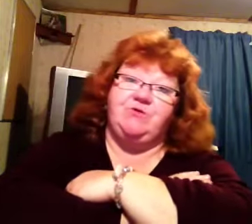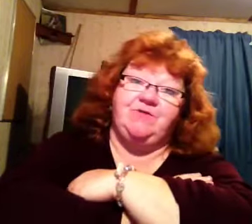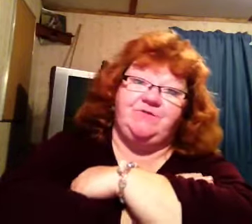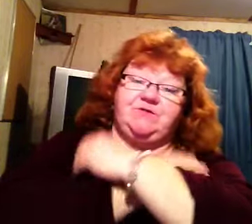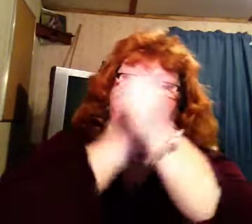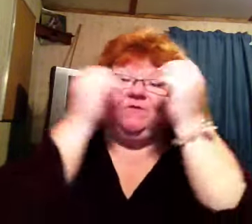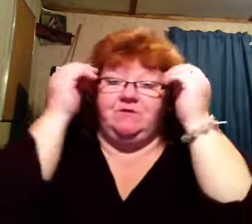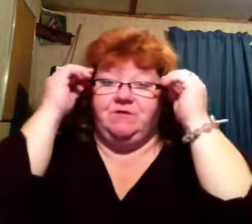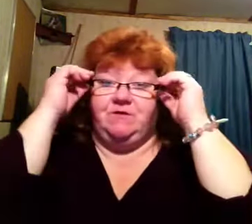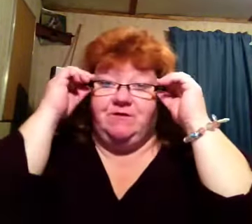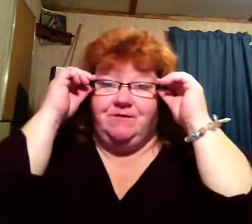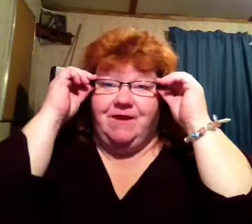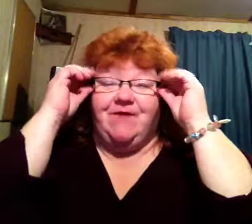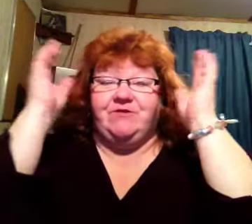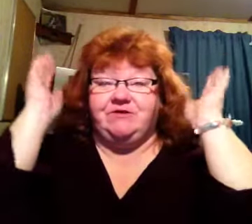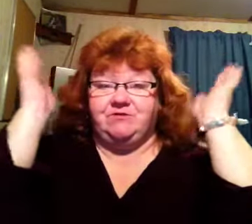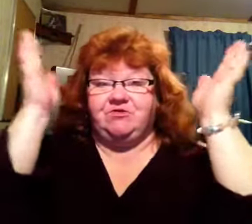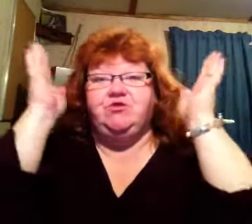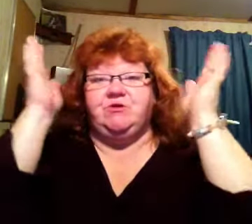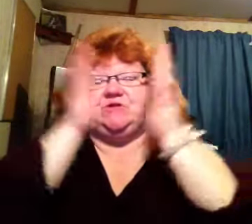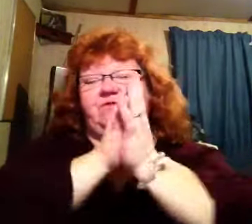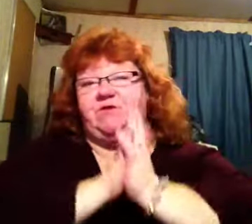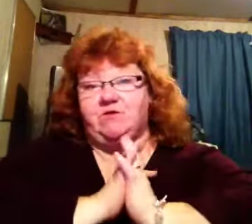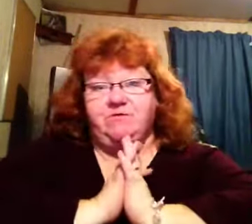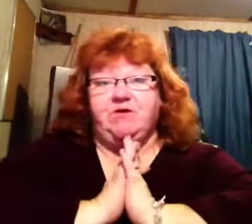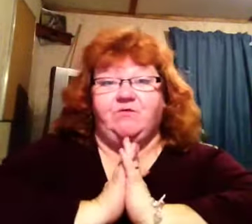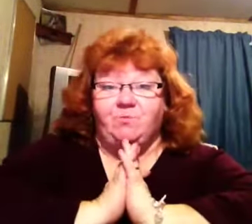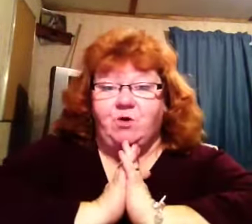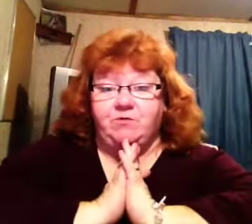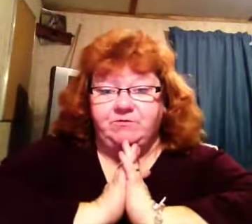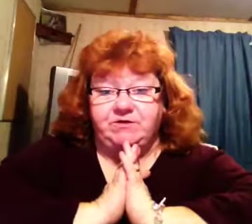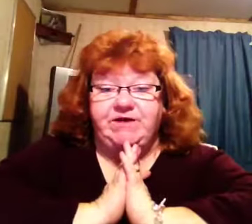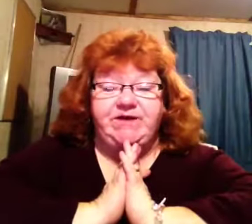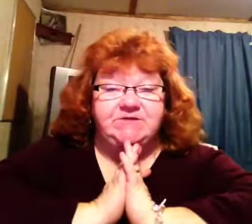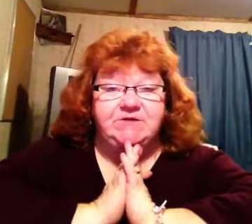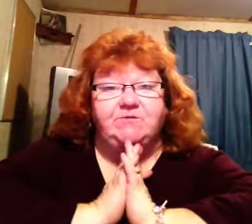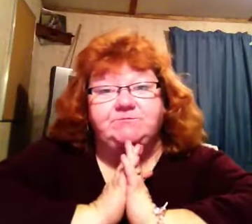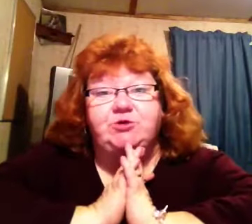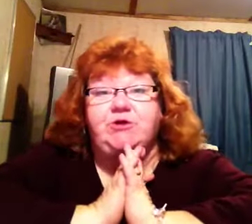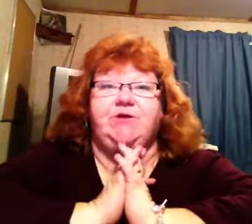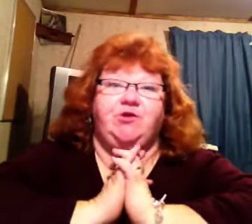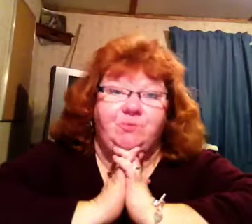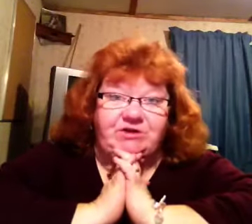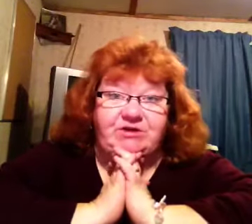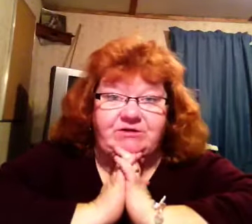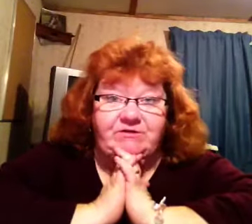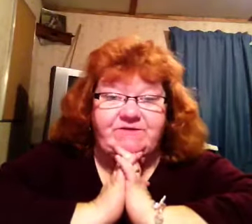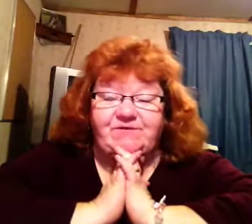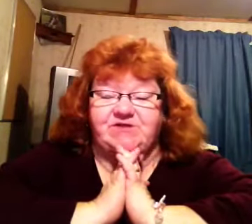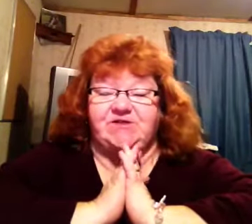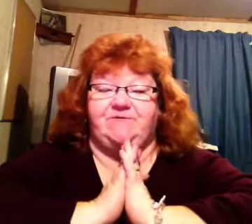don't have to have it in too much of, you know, the heat, so... And the humidity and all that fun stuff.